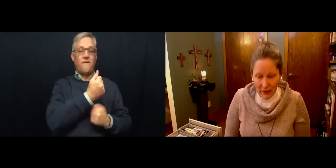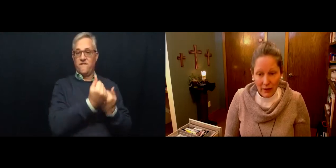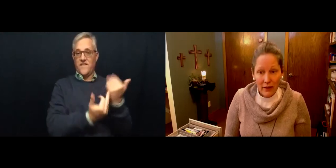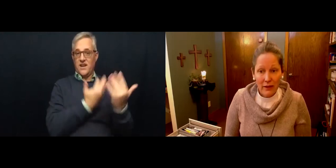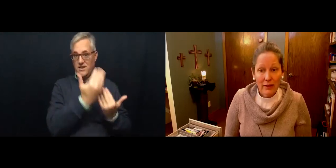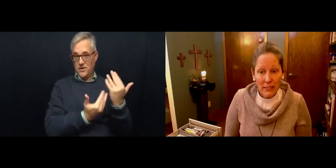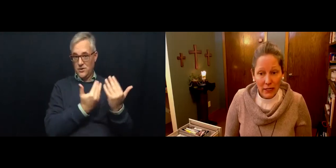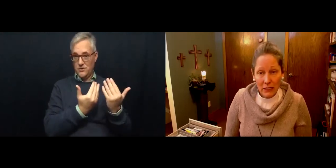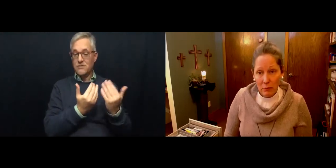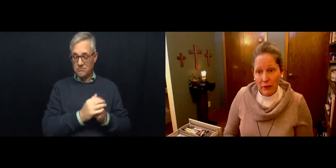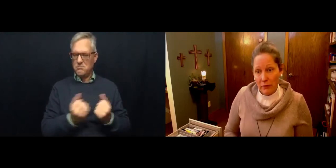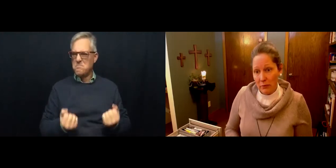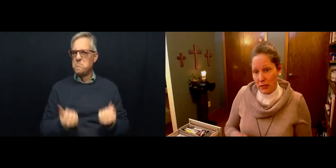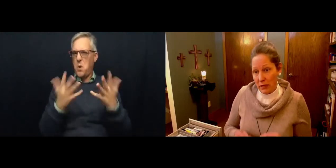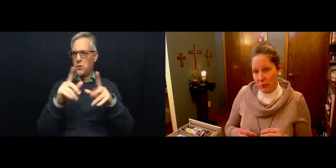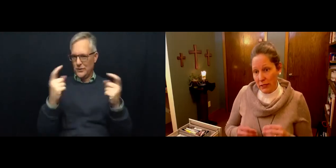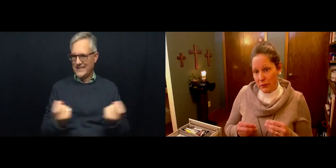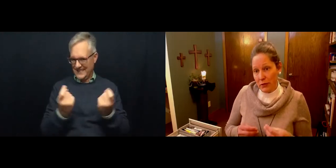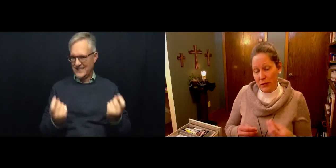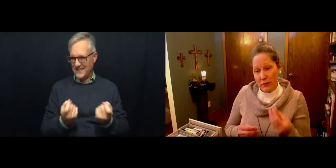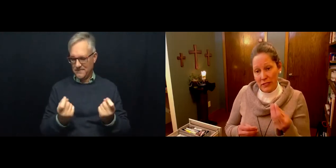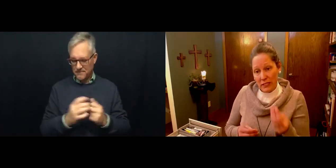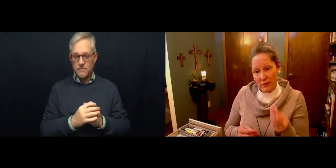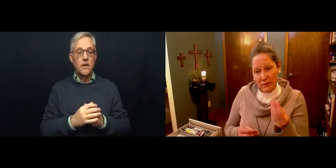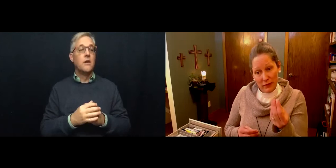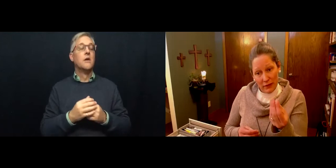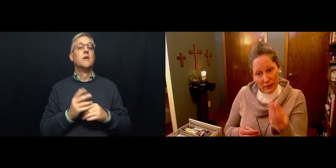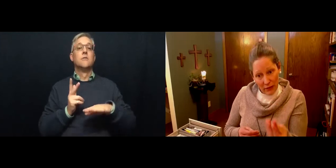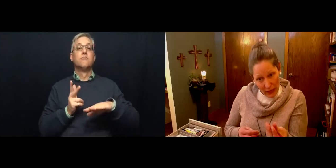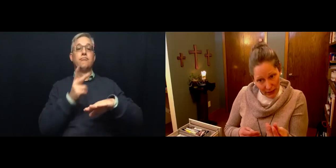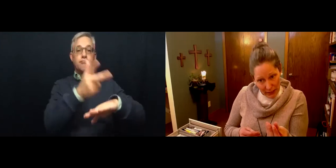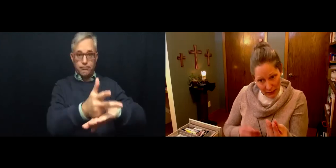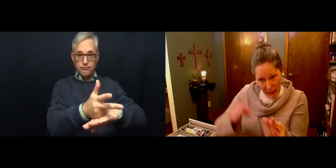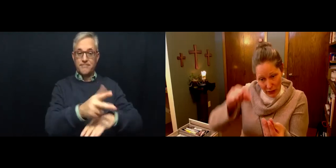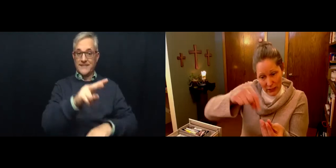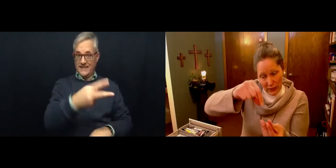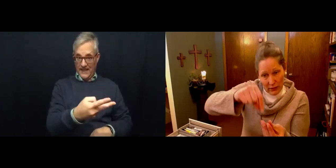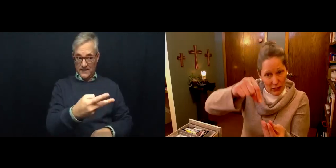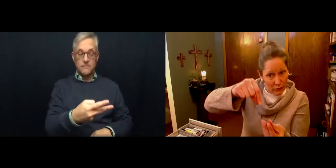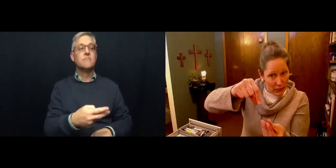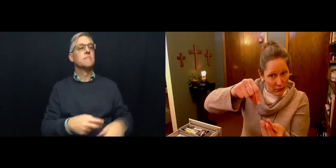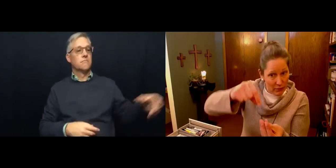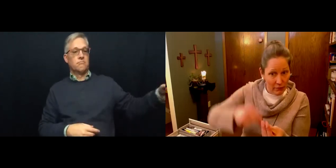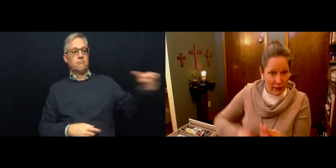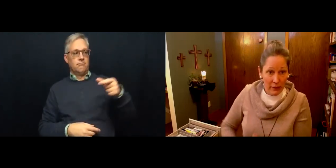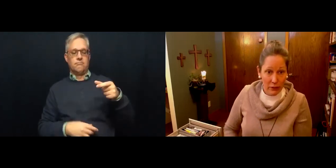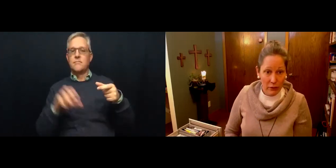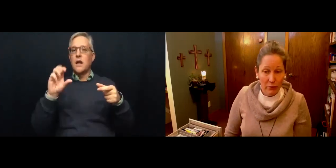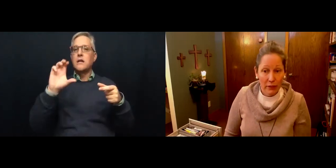In the second spot, there will be a place where you can receive a little cup that has some ashes and a Q-tip. And then you can put